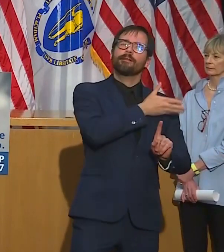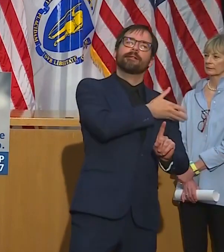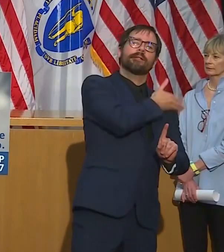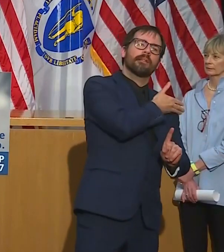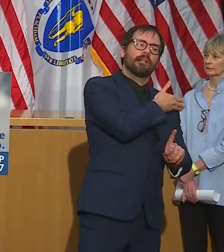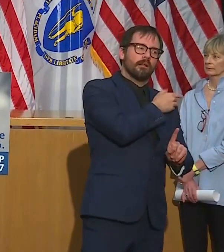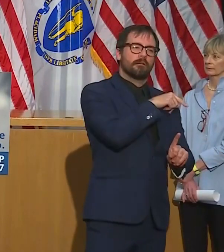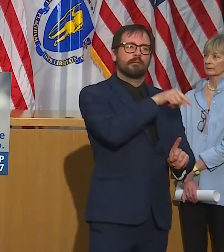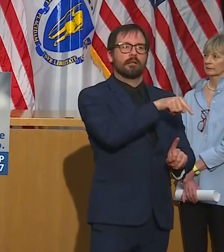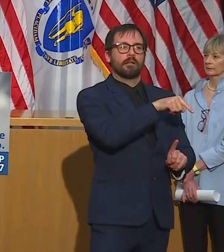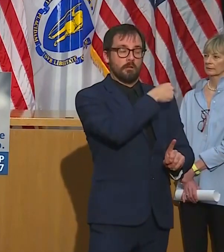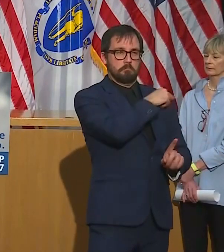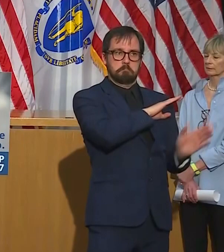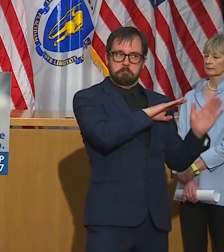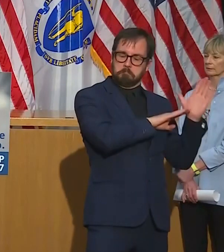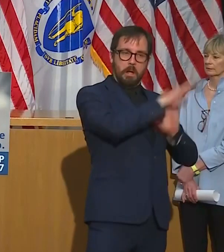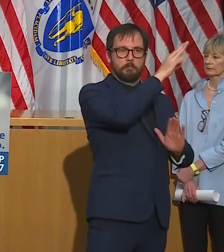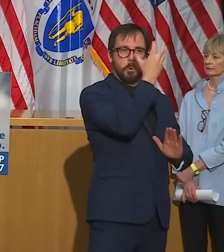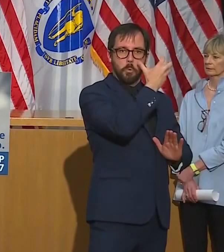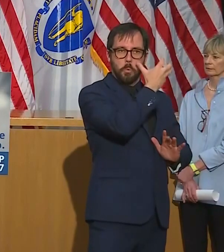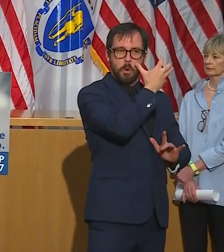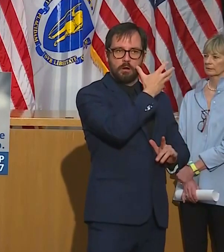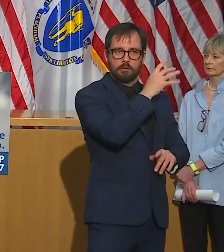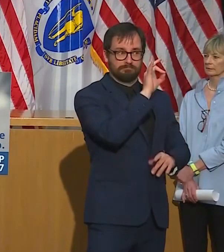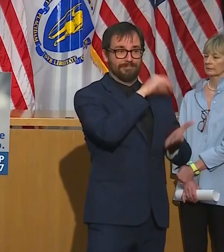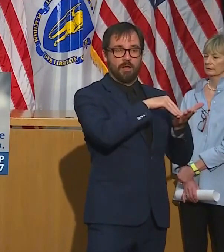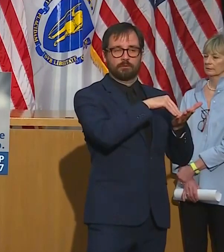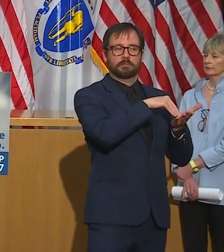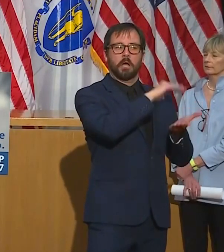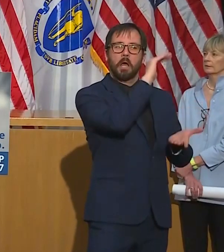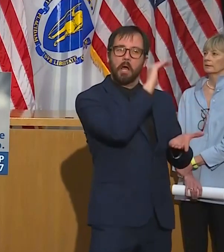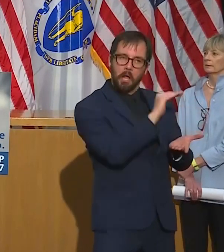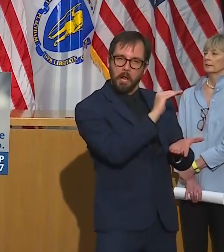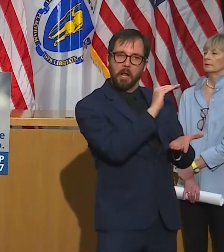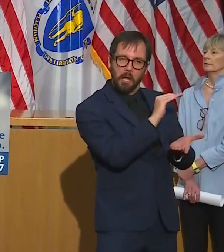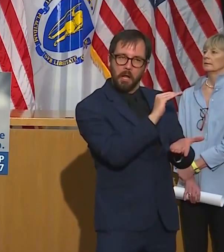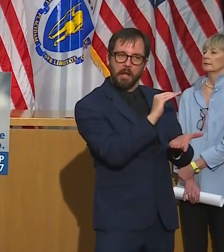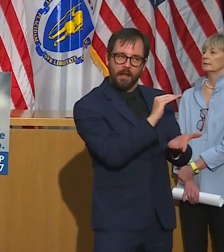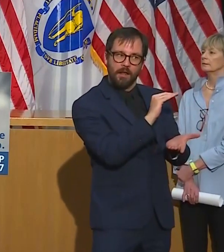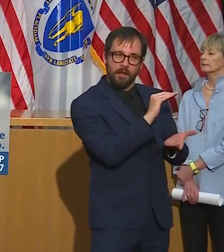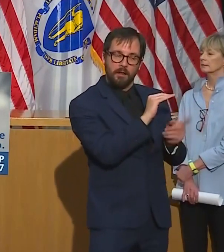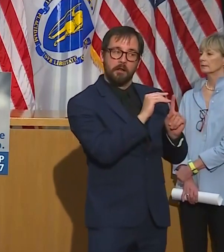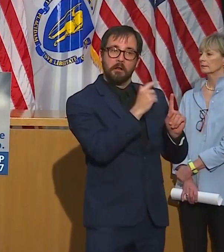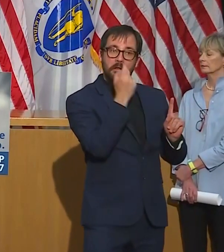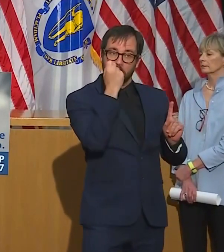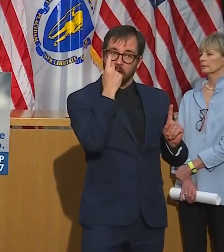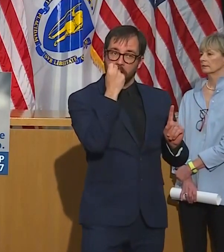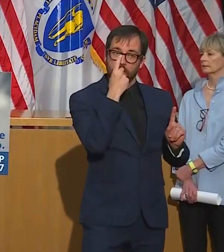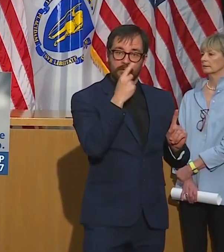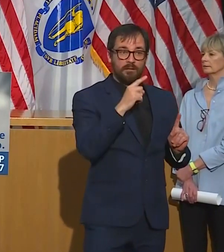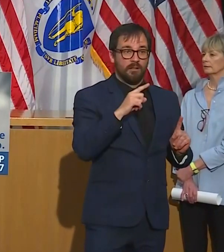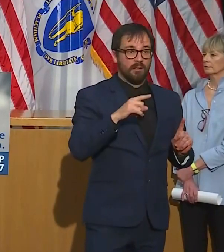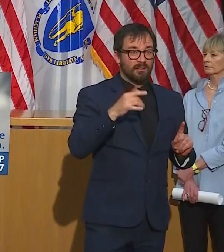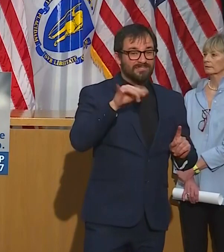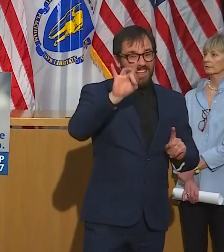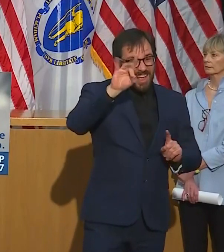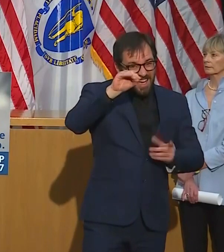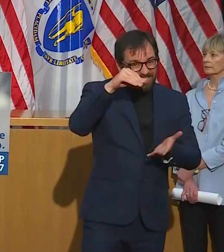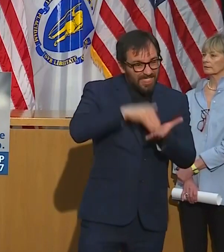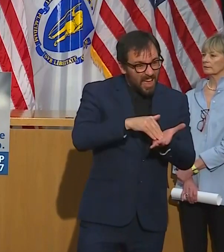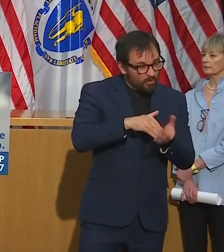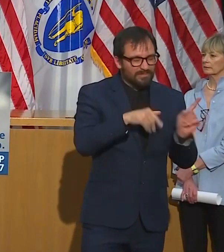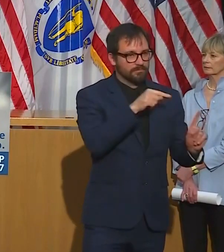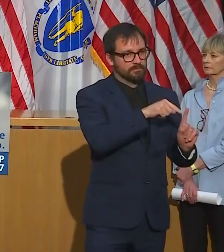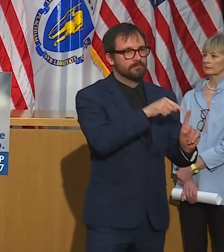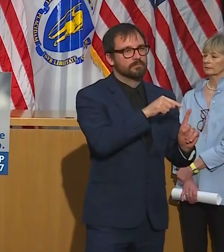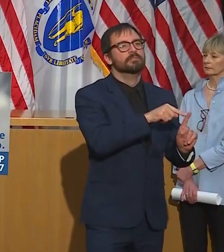filed initial claims in previous weeks. But no mistake, make no mistake, that's still a huge number. If you go back to sort of the